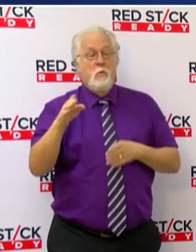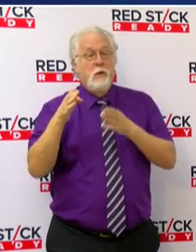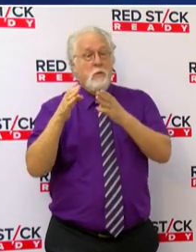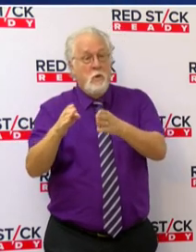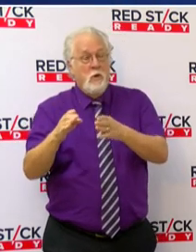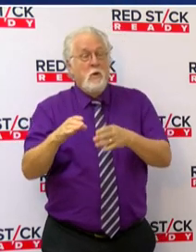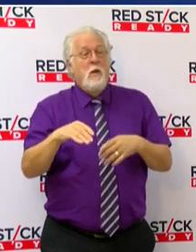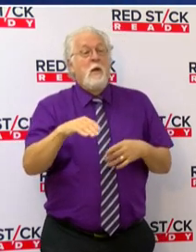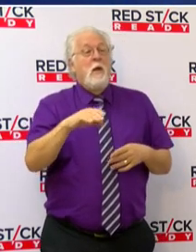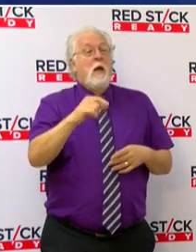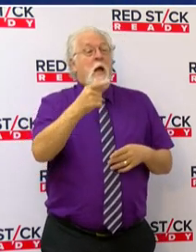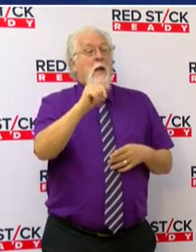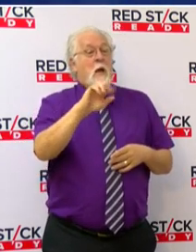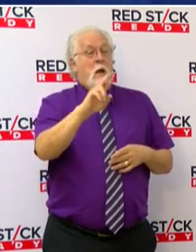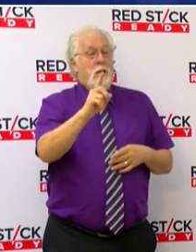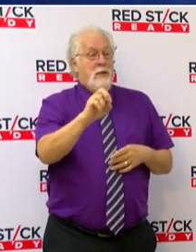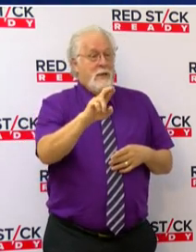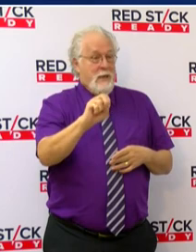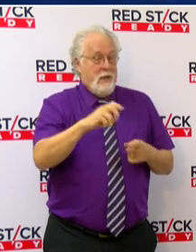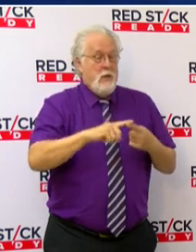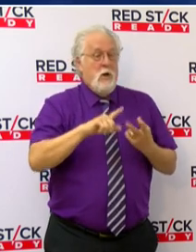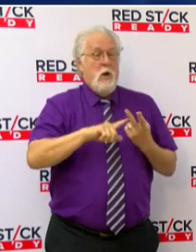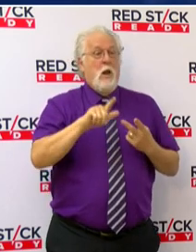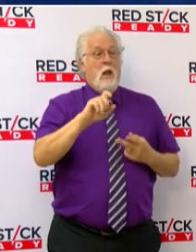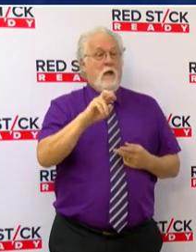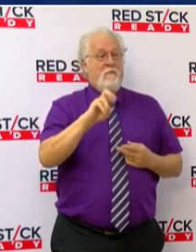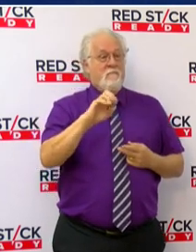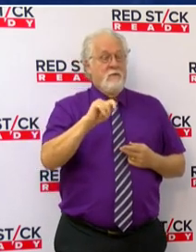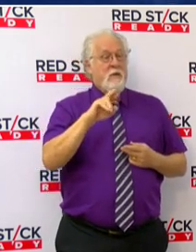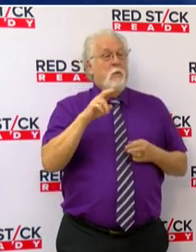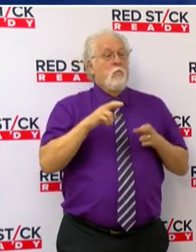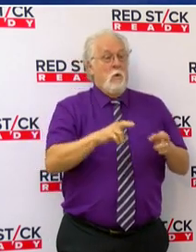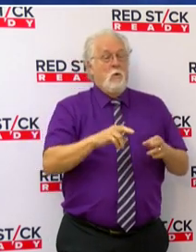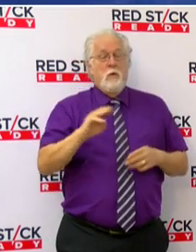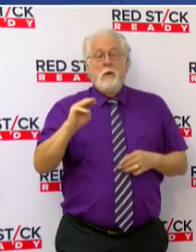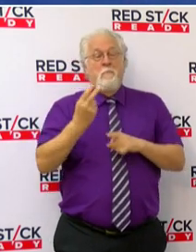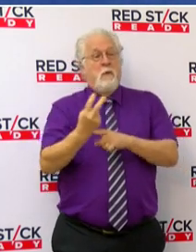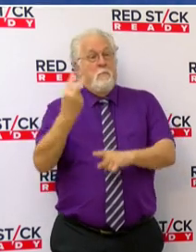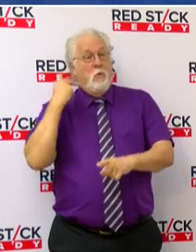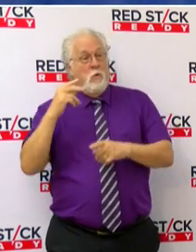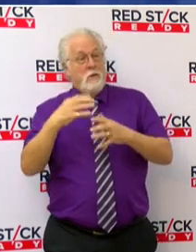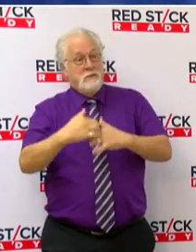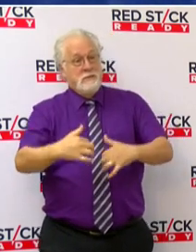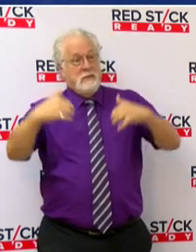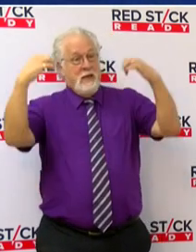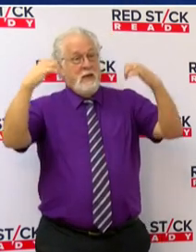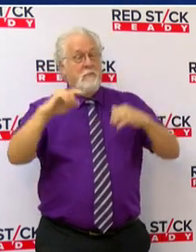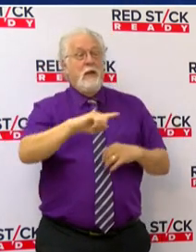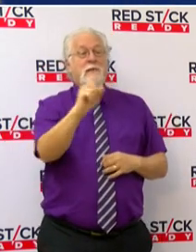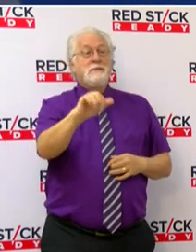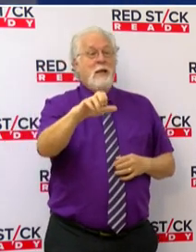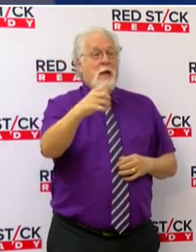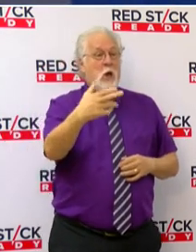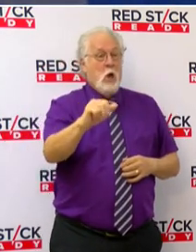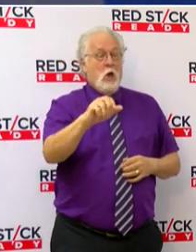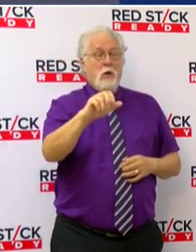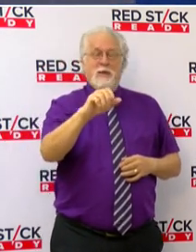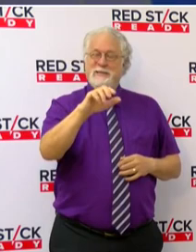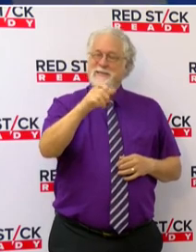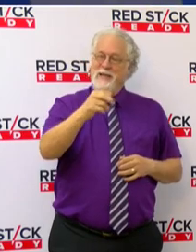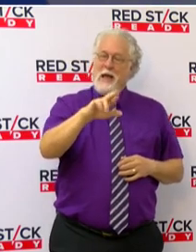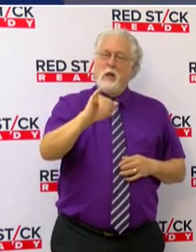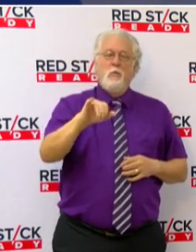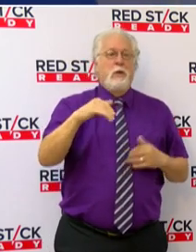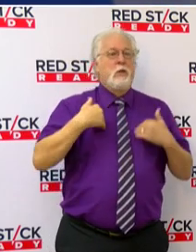Hartley Bay at Gardier Park, Lovett Road Park, Memorial Stadium, Zachary Youth Park. We are